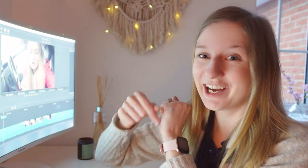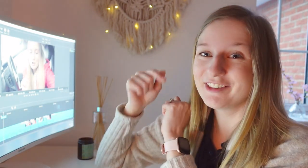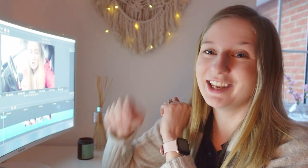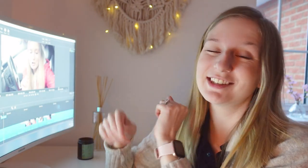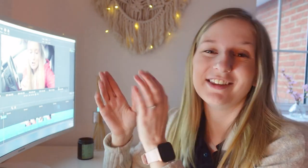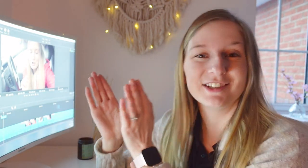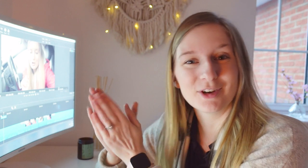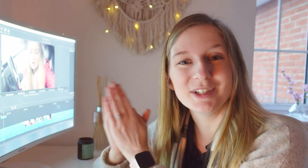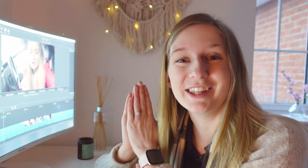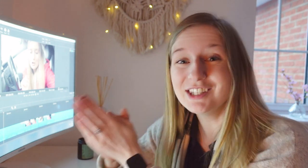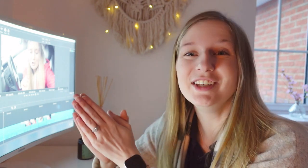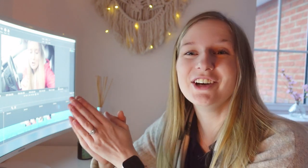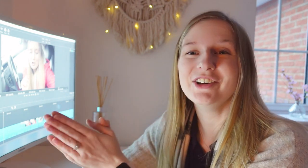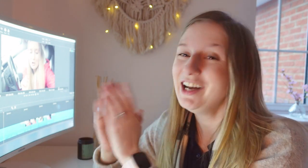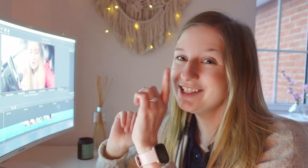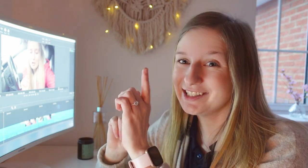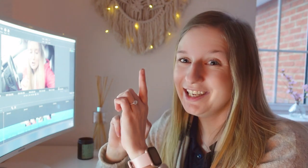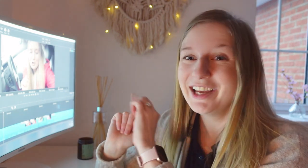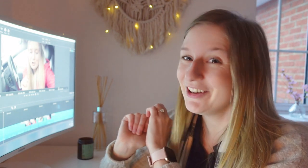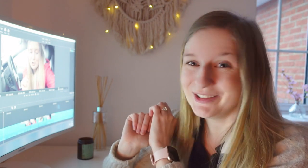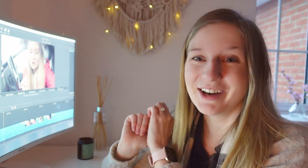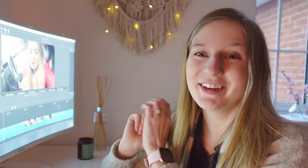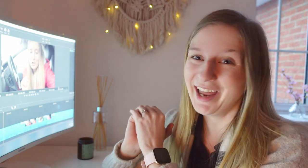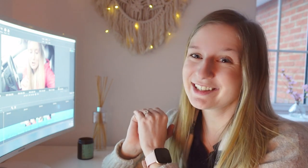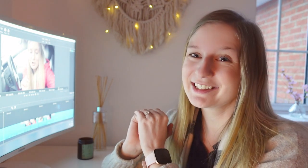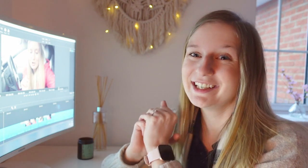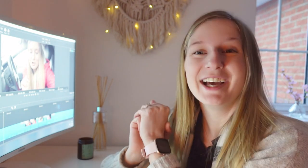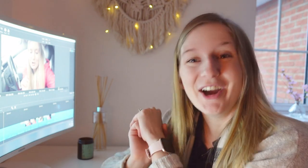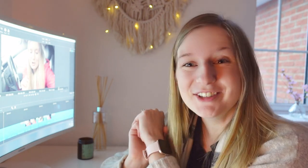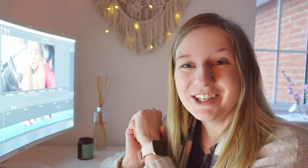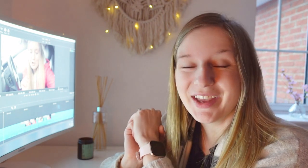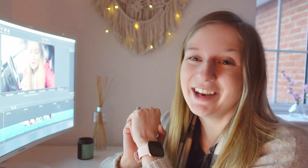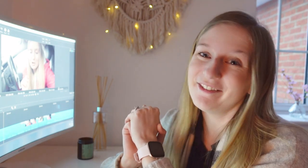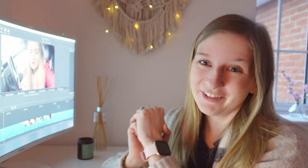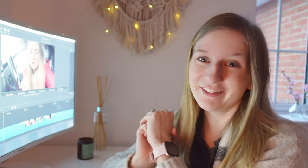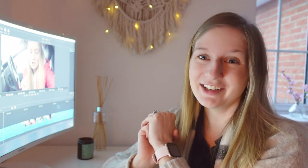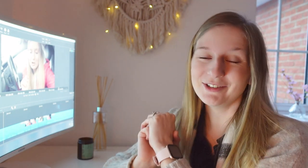out the links in the description to this video to see who's up next I hope to see you again very very soon